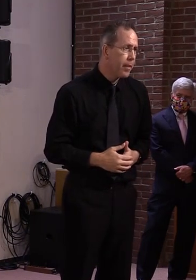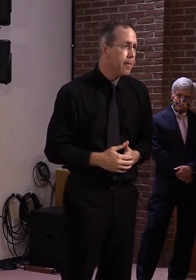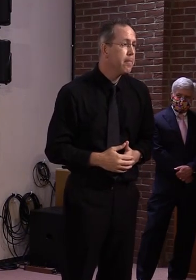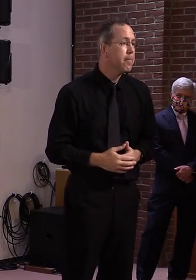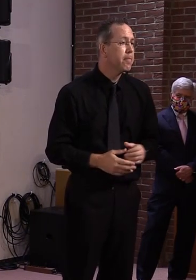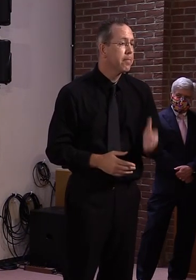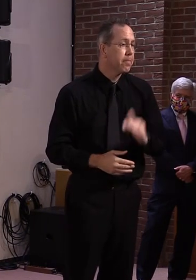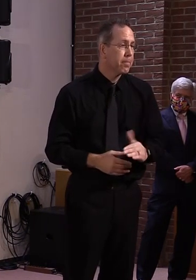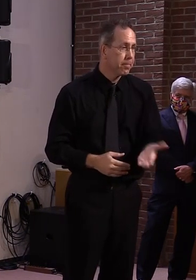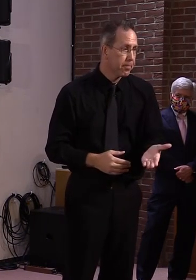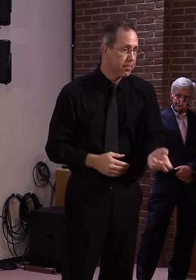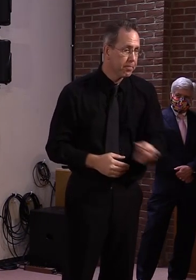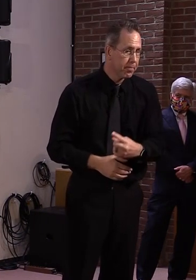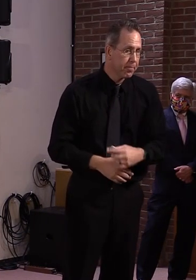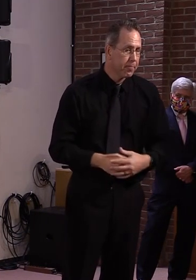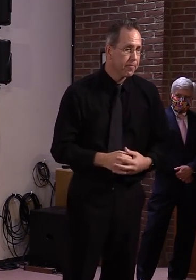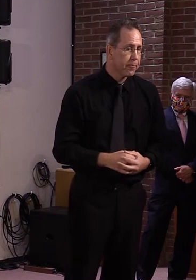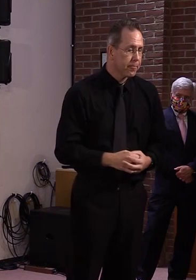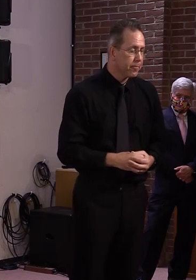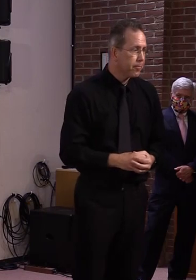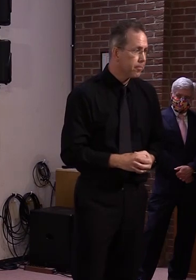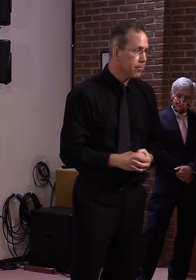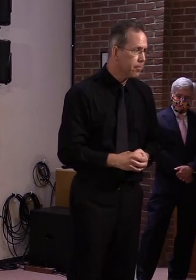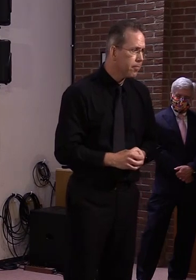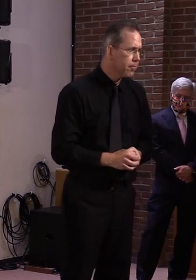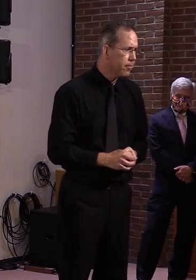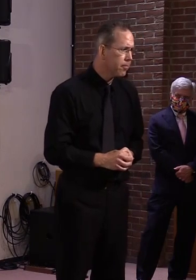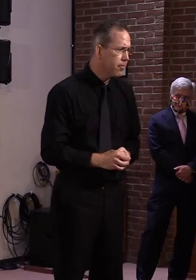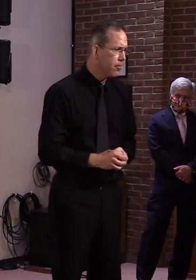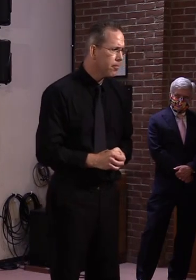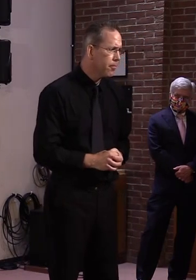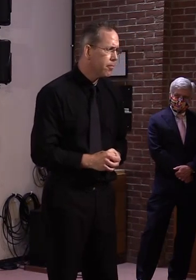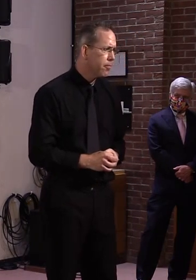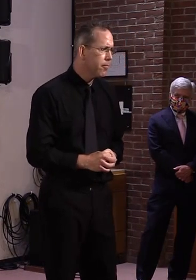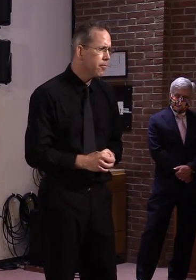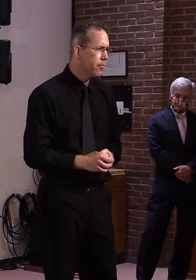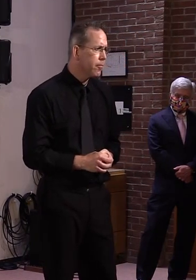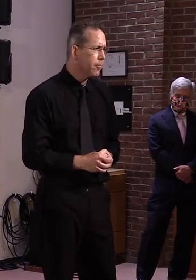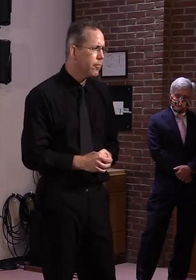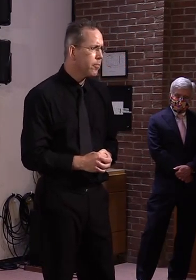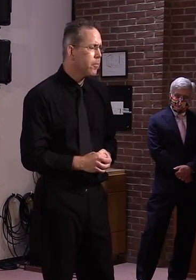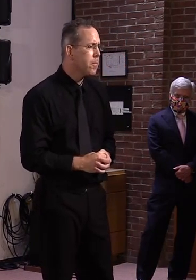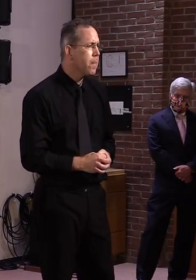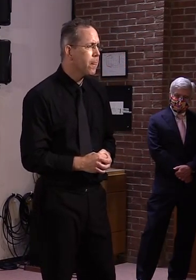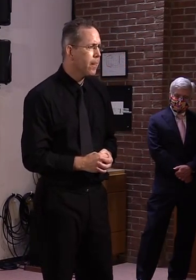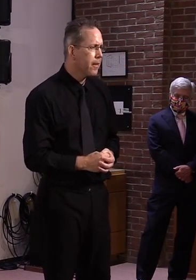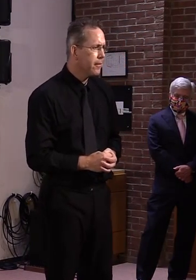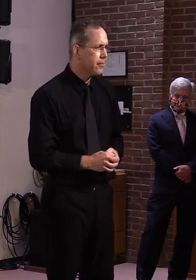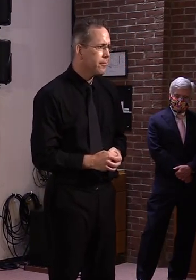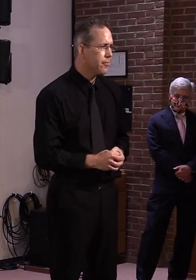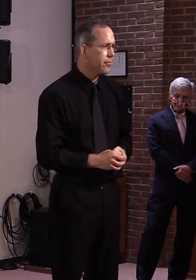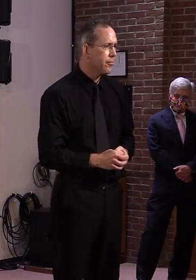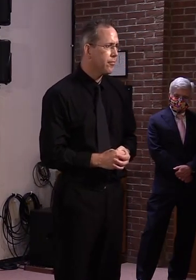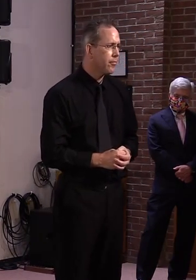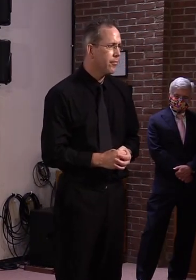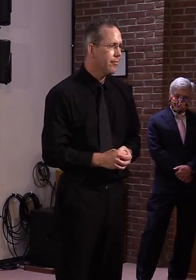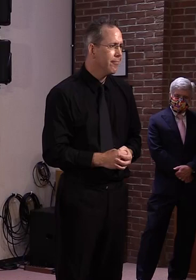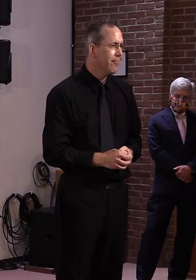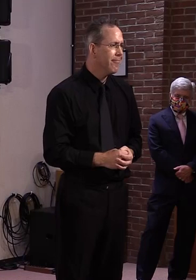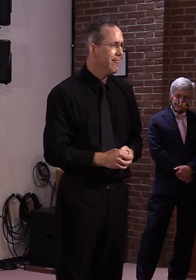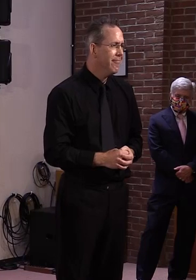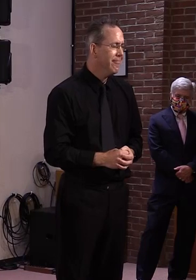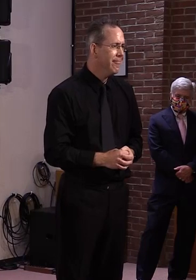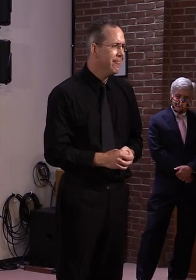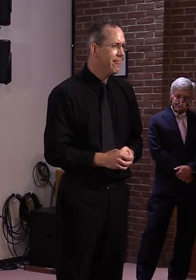With a closed border and everything. Yeah, I know, it's tough to celebrate. Um, I was wondering if, um,